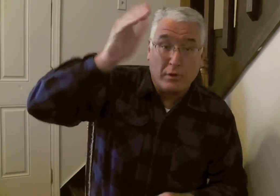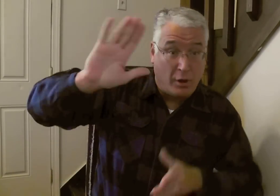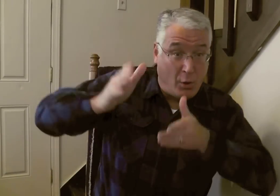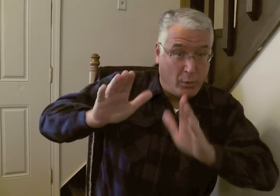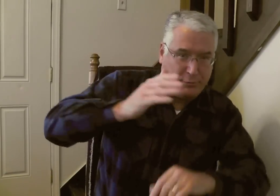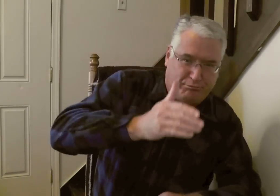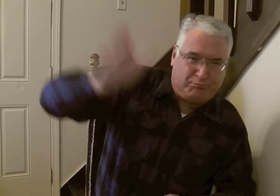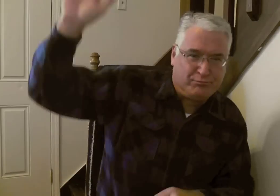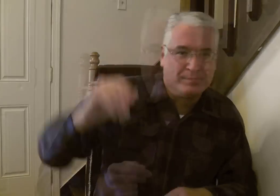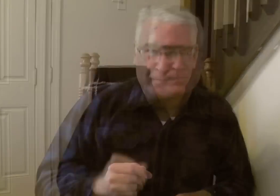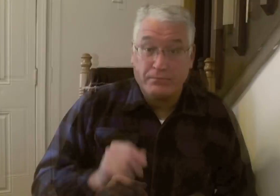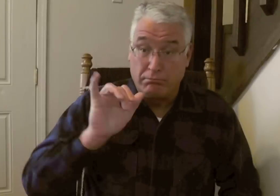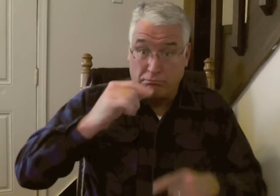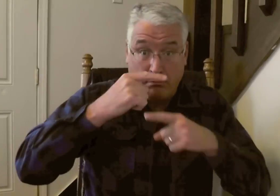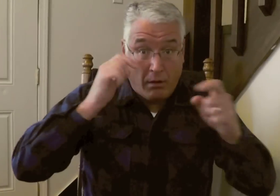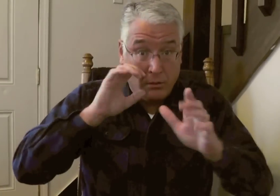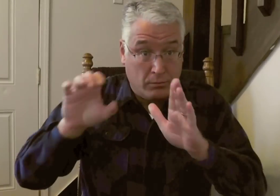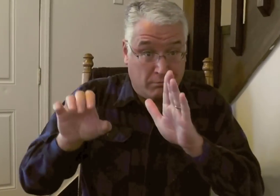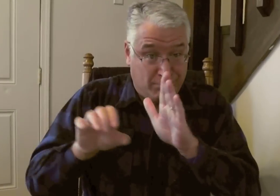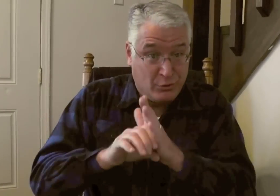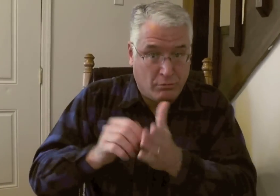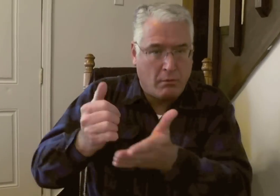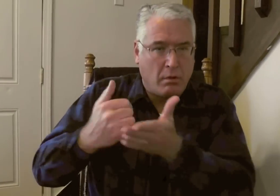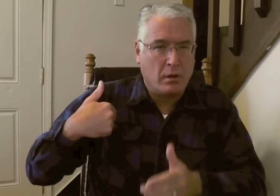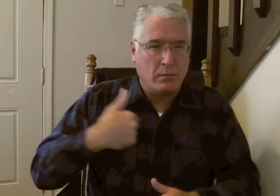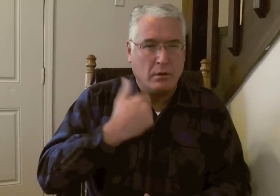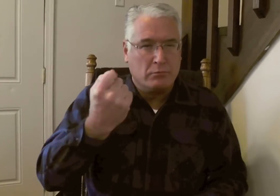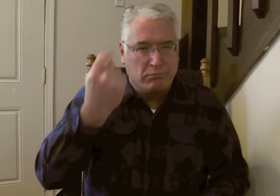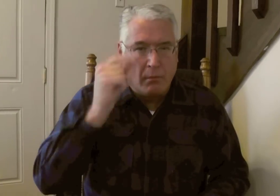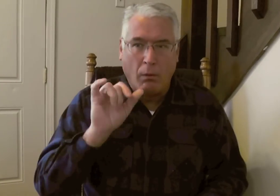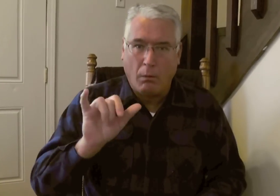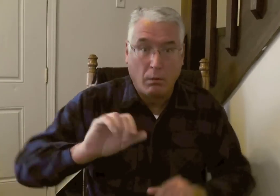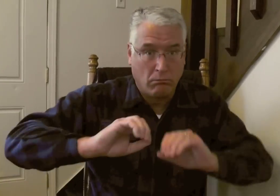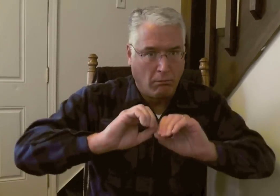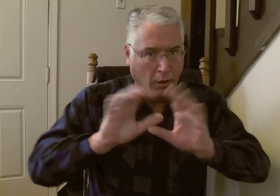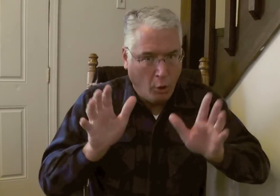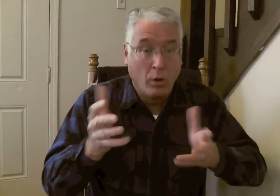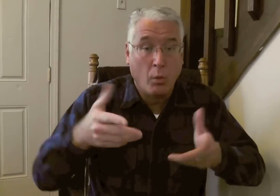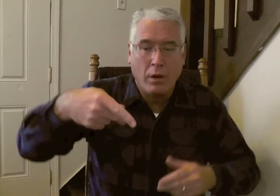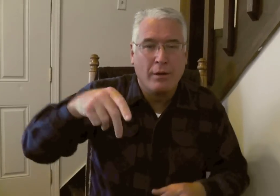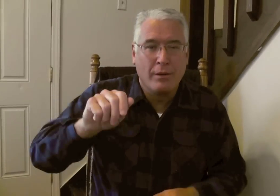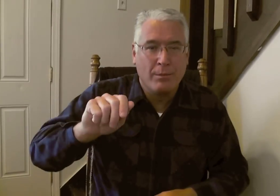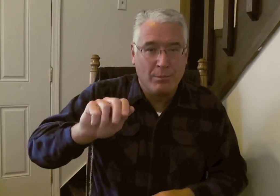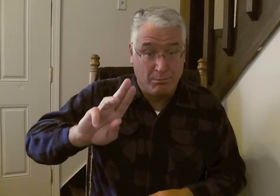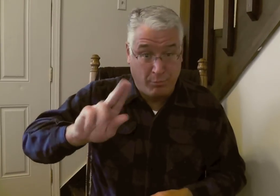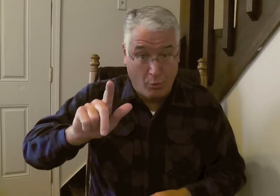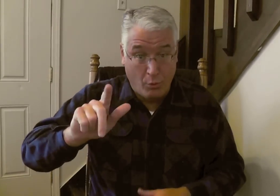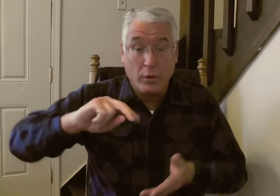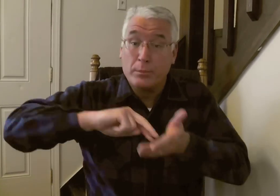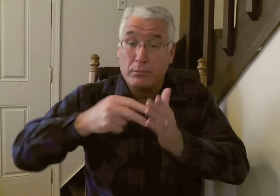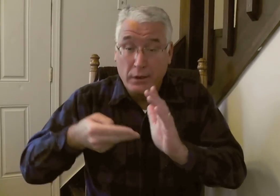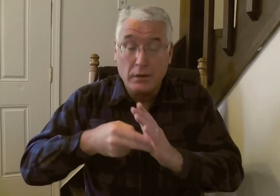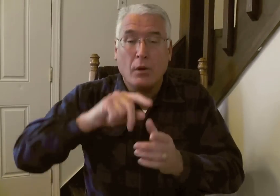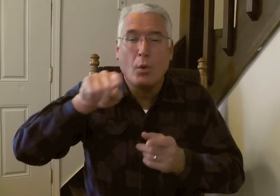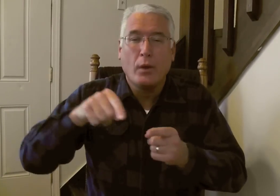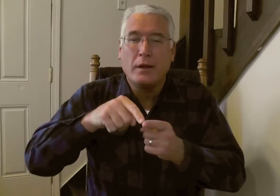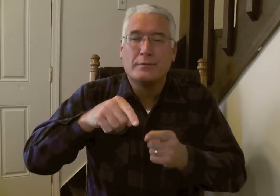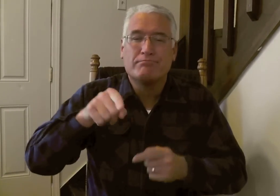We rejected God's ways. That ugly picture, it helps us to understand clearly what Paul means